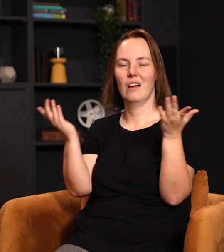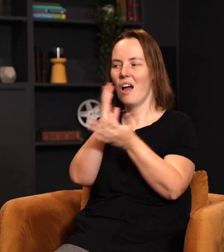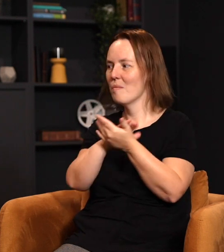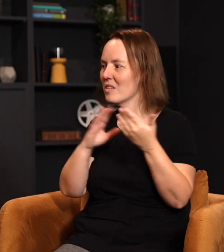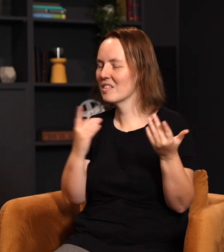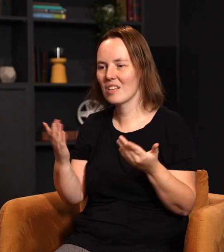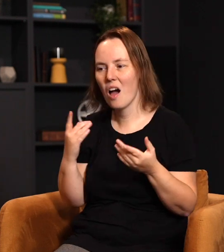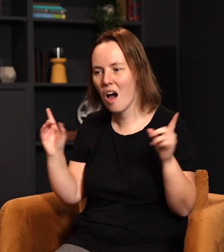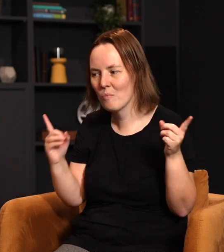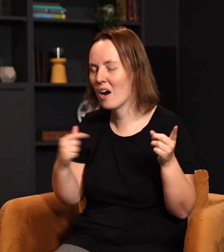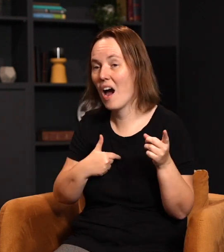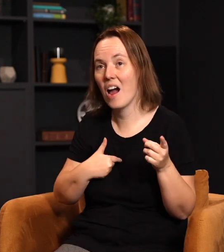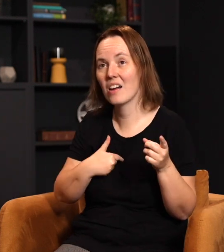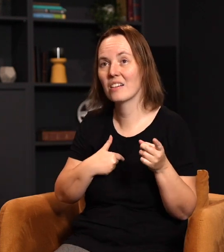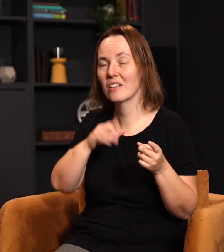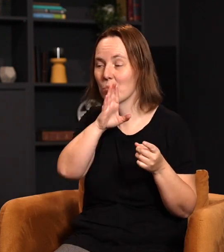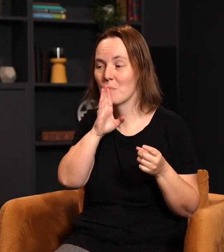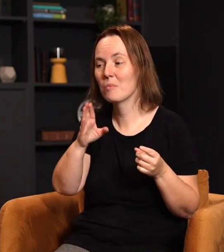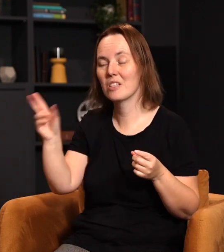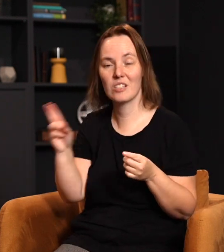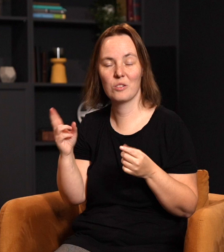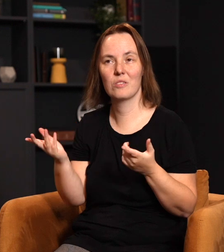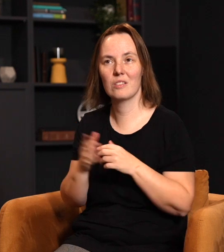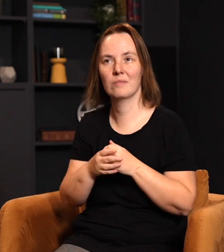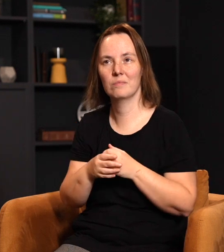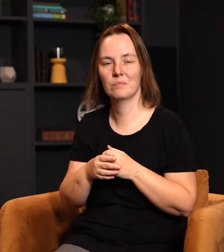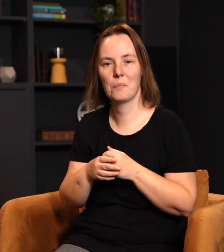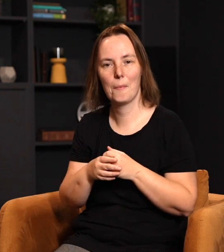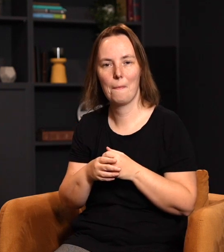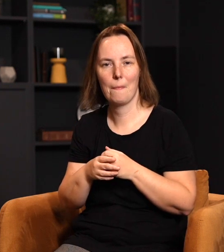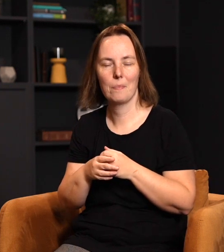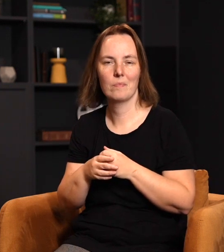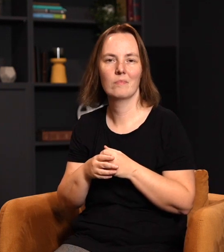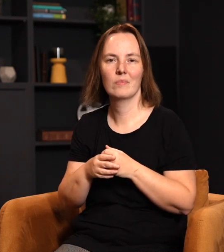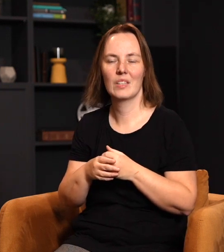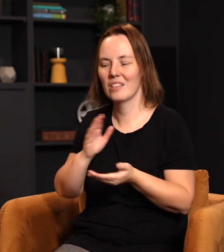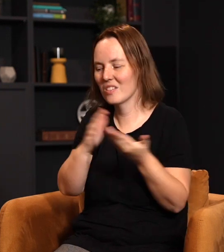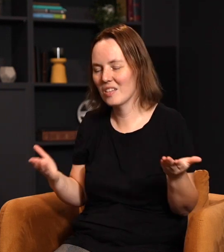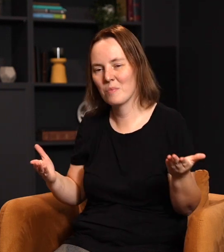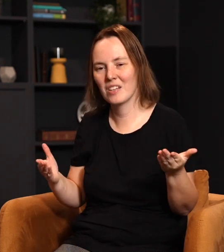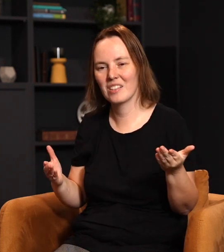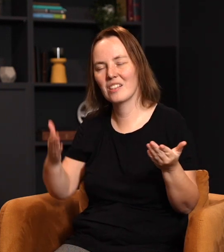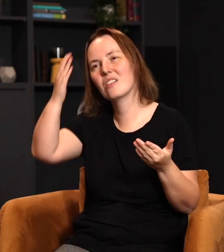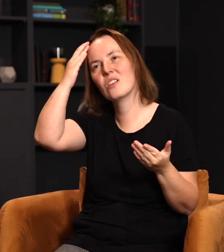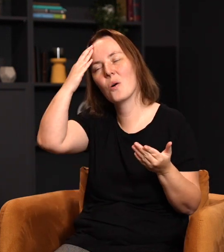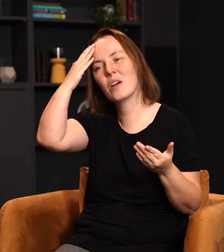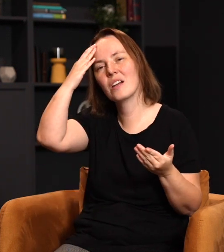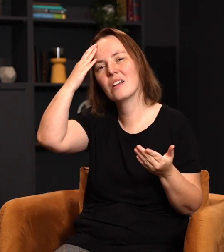I'm somewhere where I can be of use. I don't know the exact wording, but you know what I'm saying? Like there's something about knowing what you